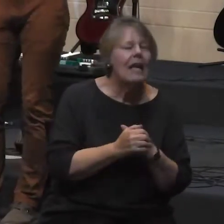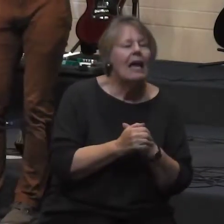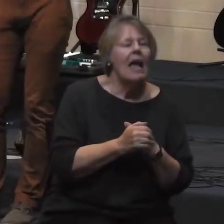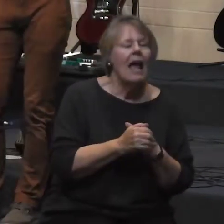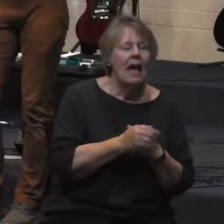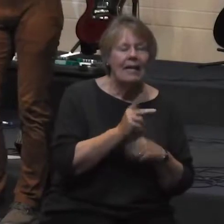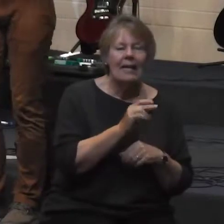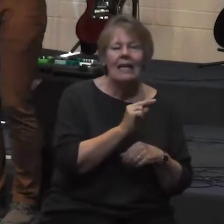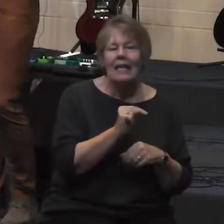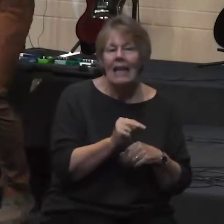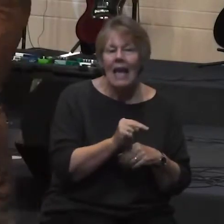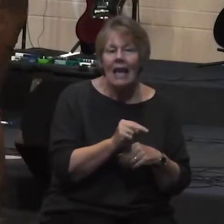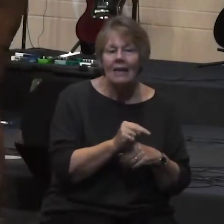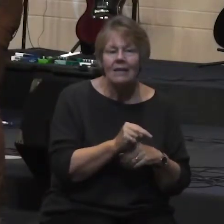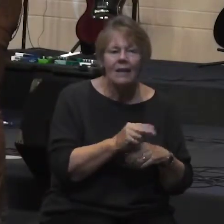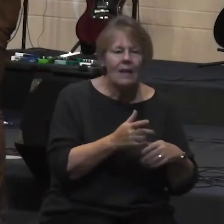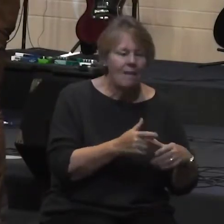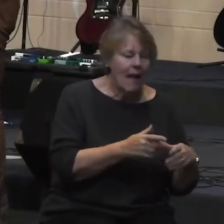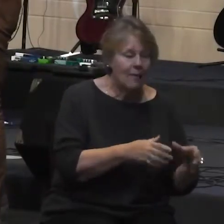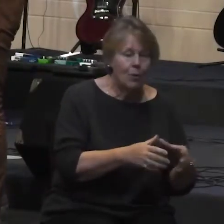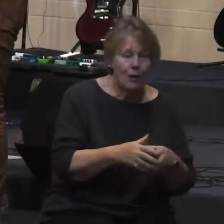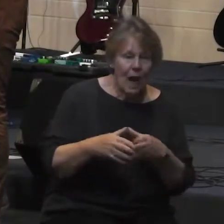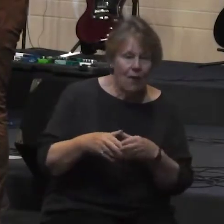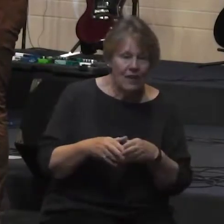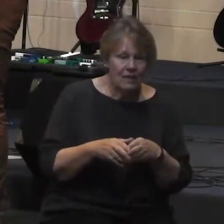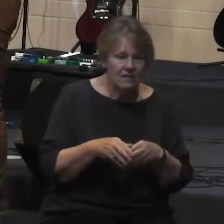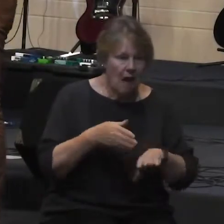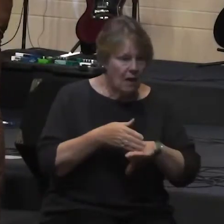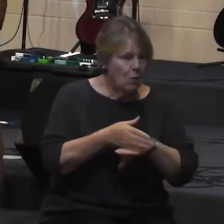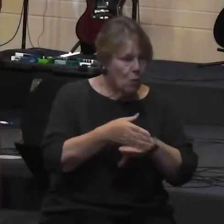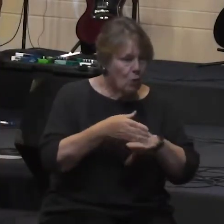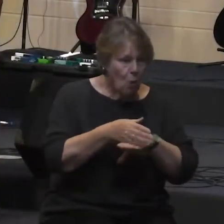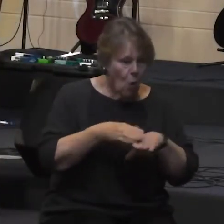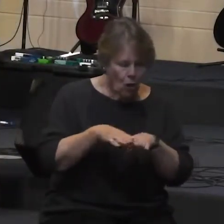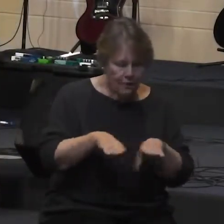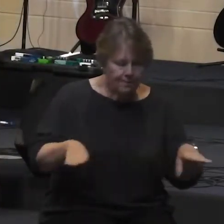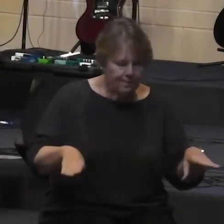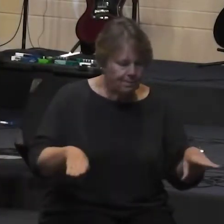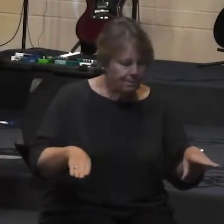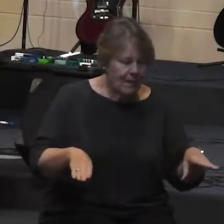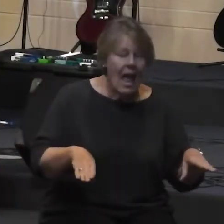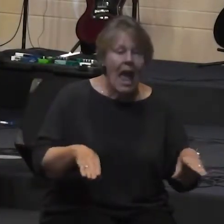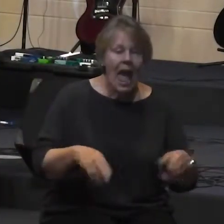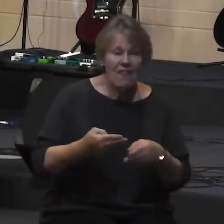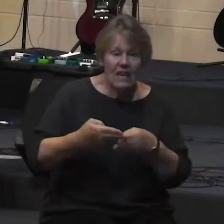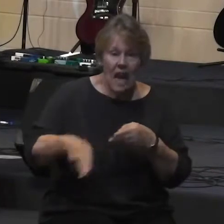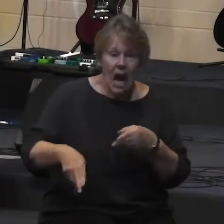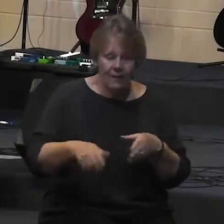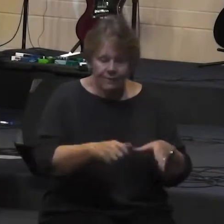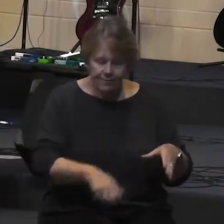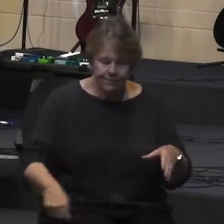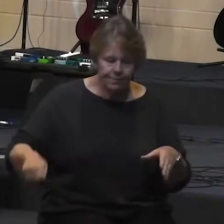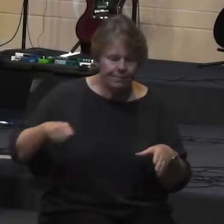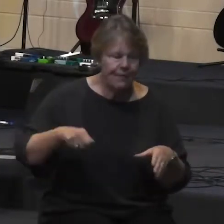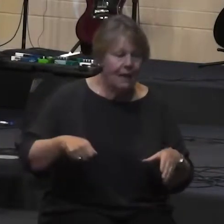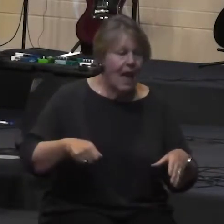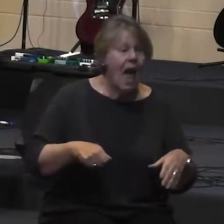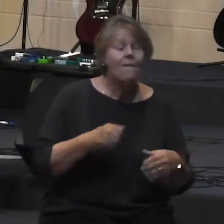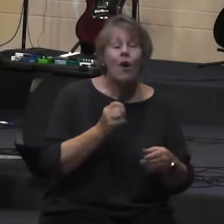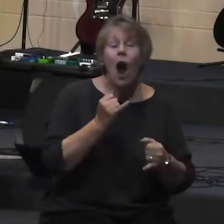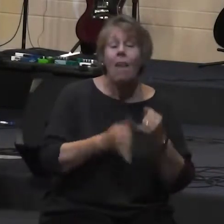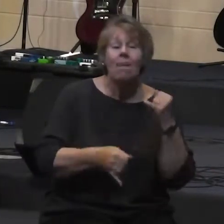backpacking or camping is just the flimsy little cutting board and he pulled out the cutting board and he pulled out the knife and for our last dinner he pulled out